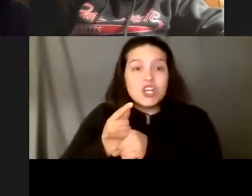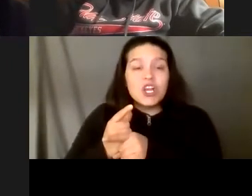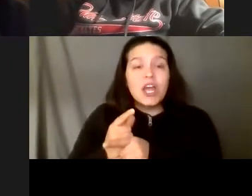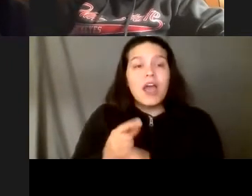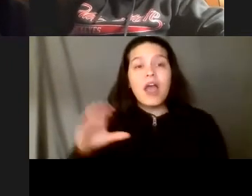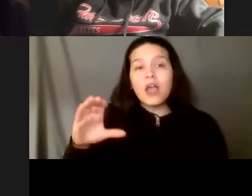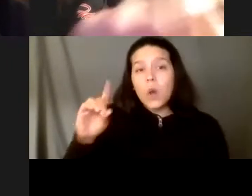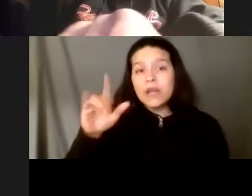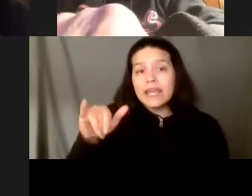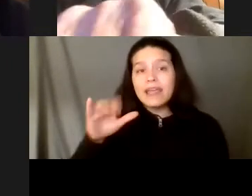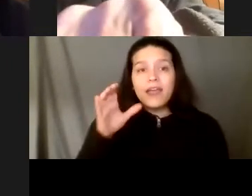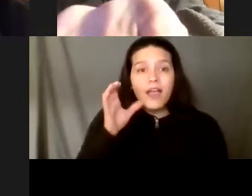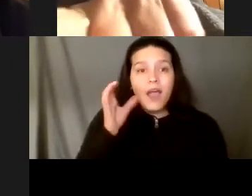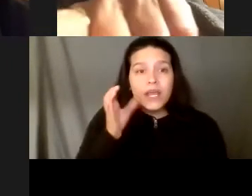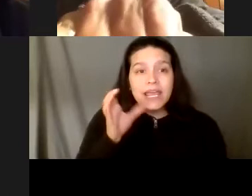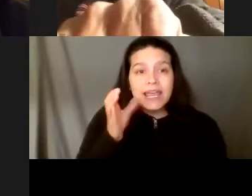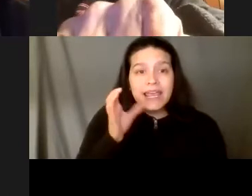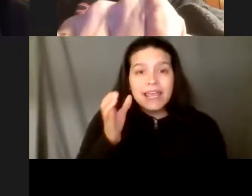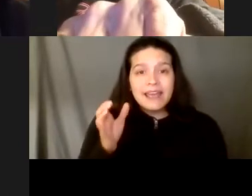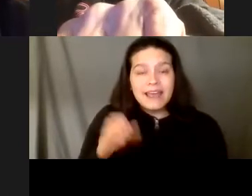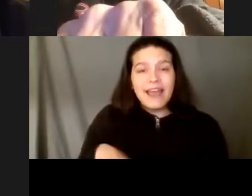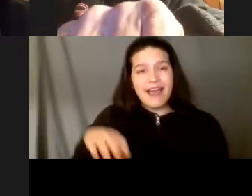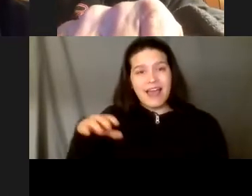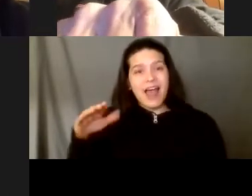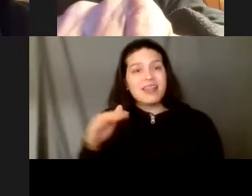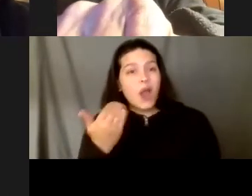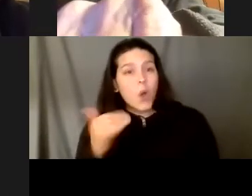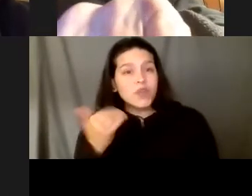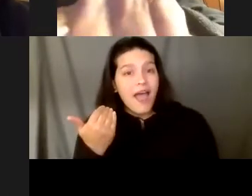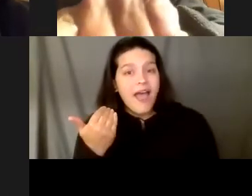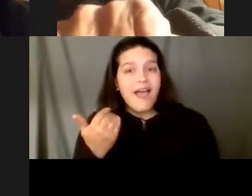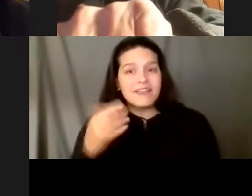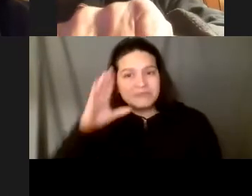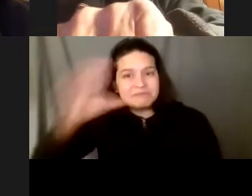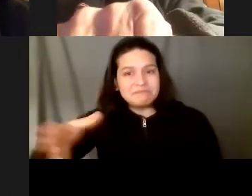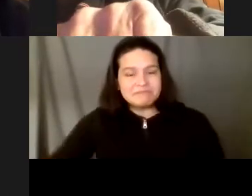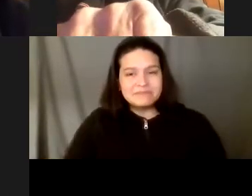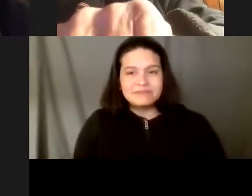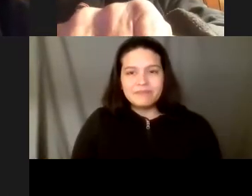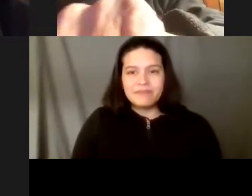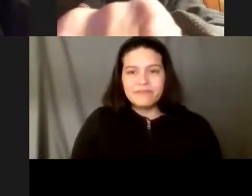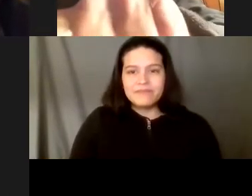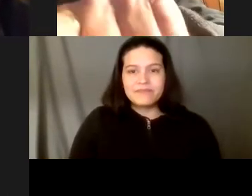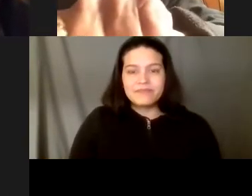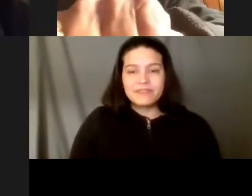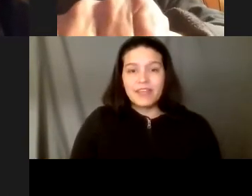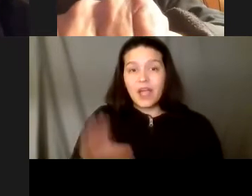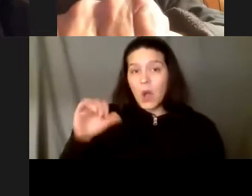how you doing little sister would you want to say something um yeah i was just texting it